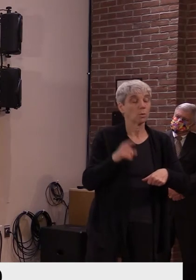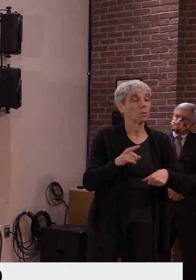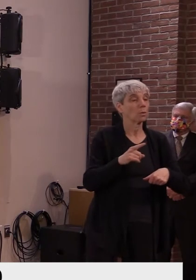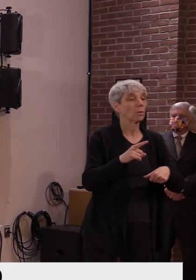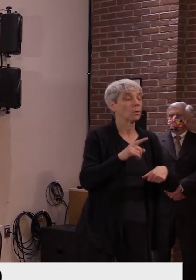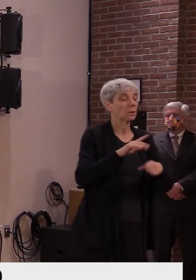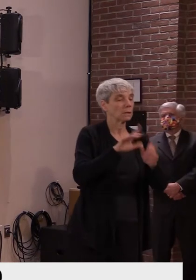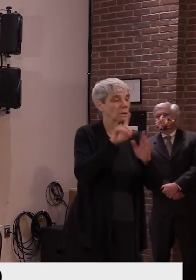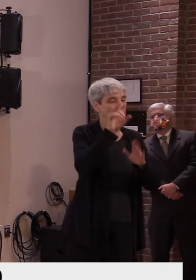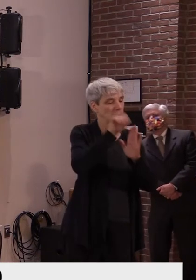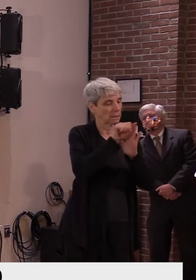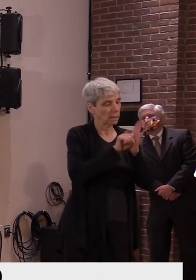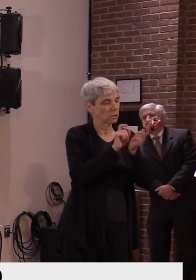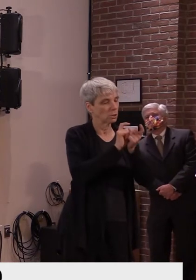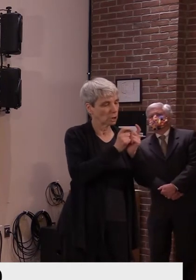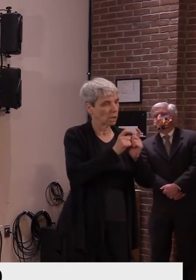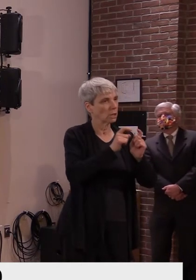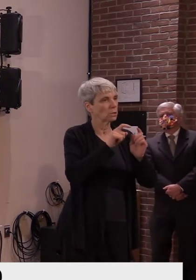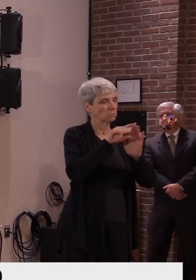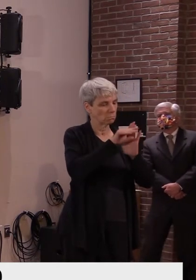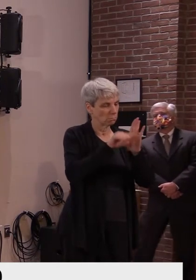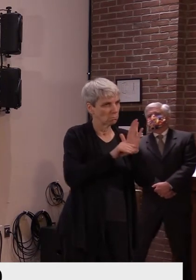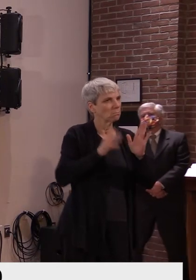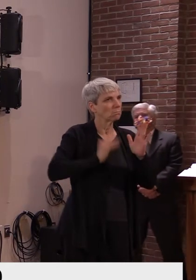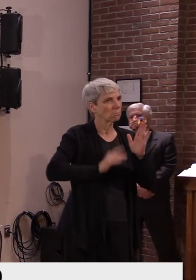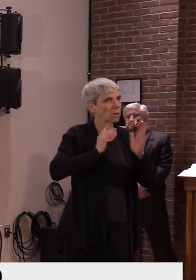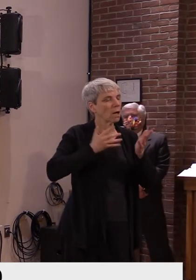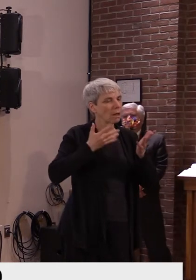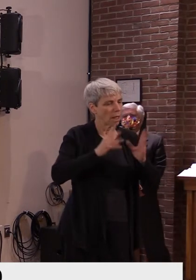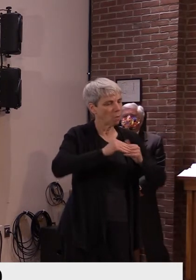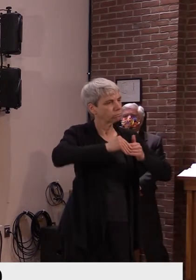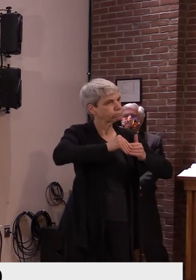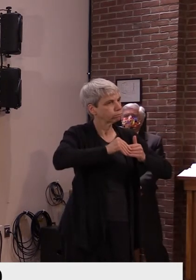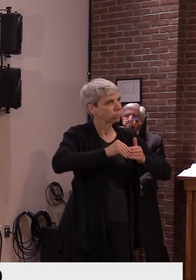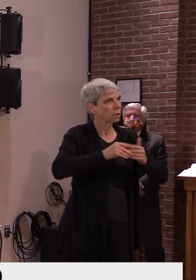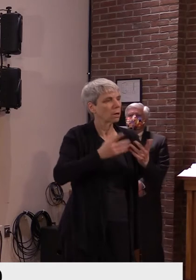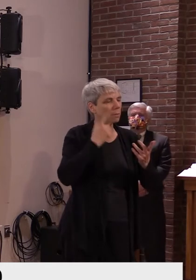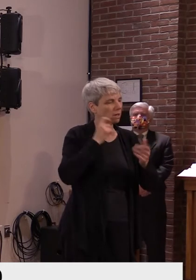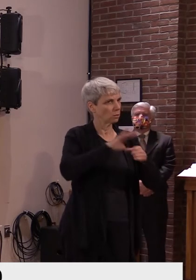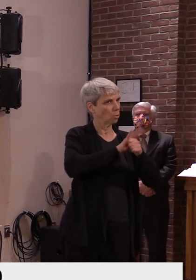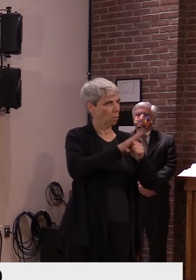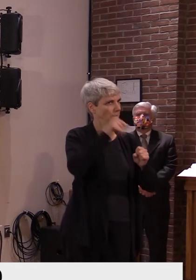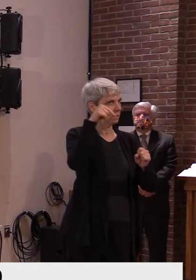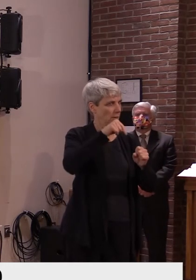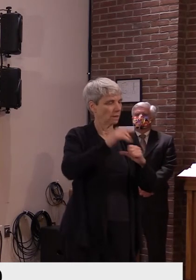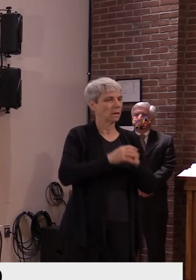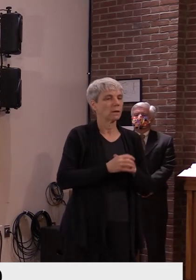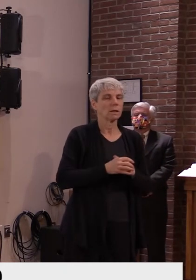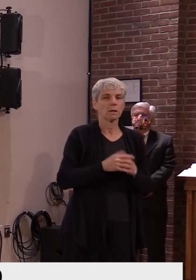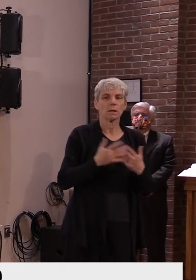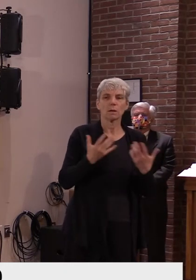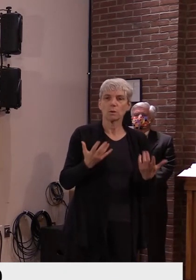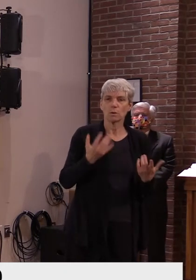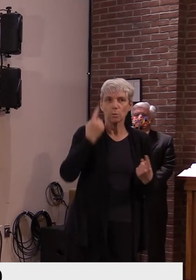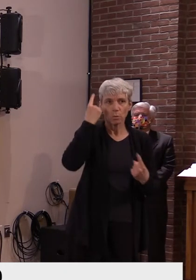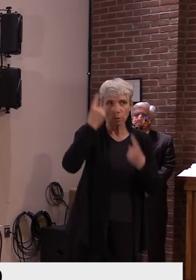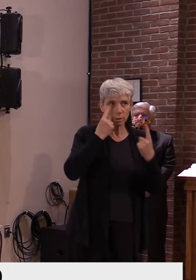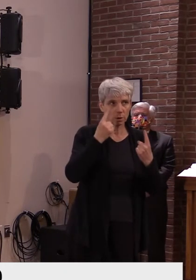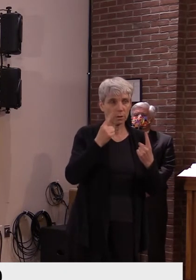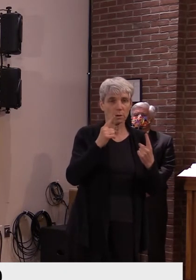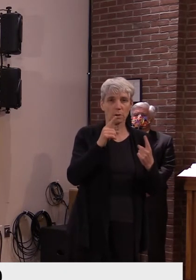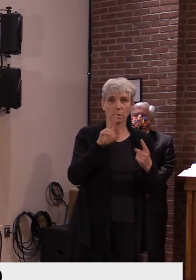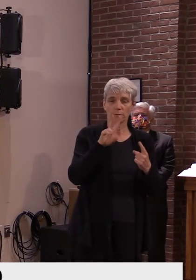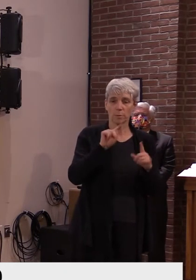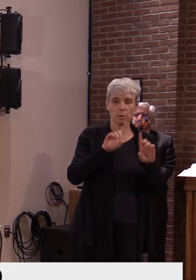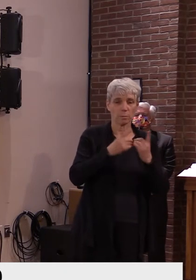alleviate some issues. Um, I'm wondering if the state, uh, particularly the health department is